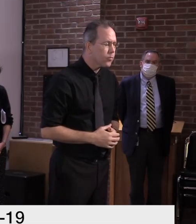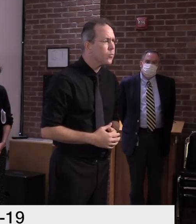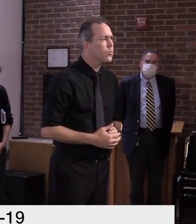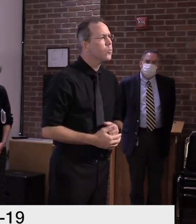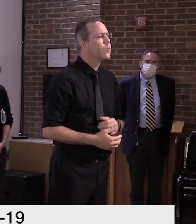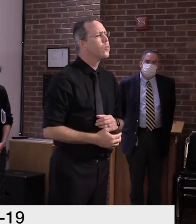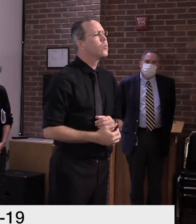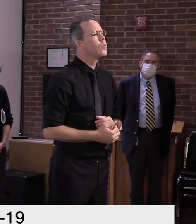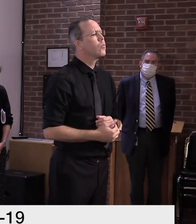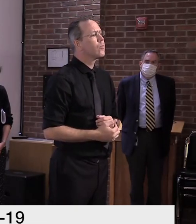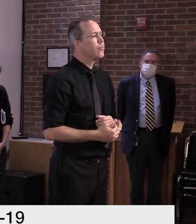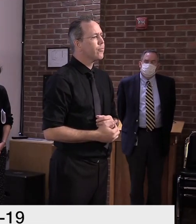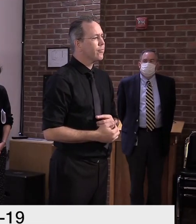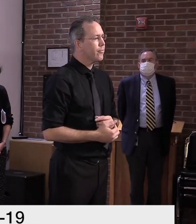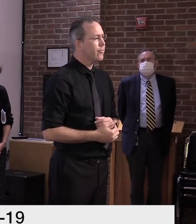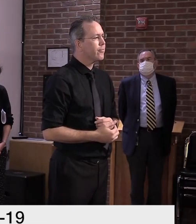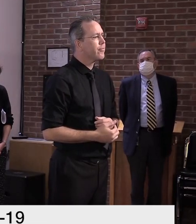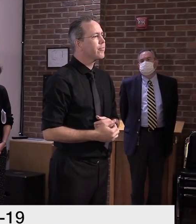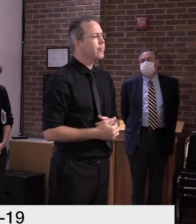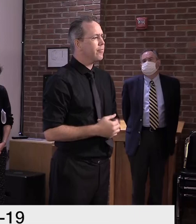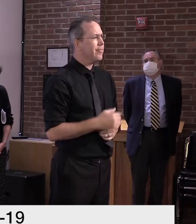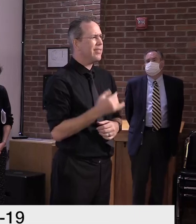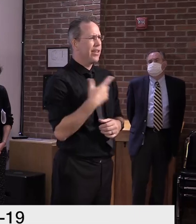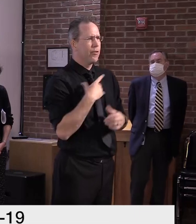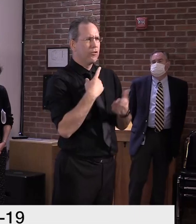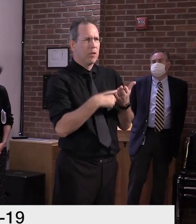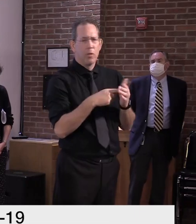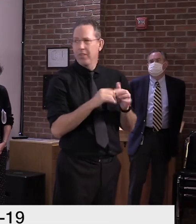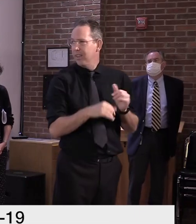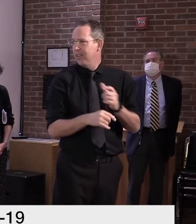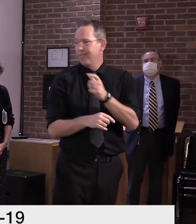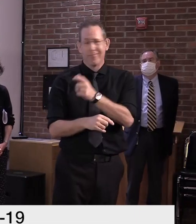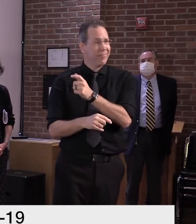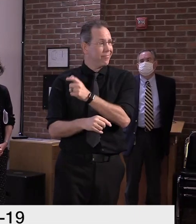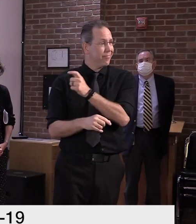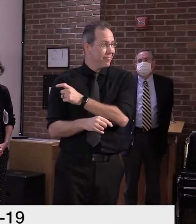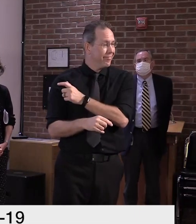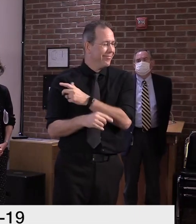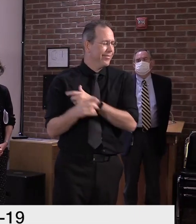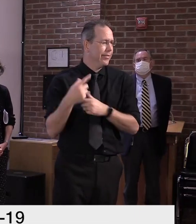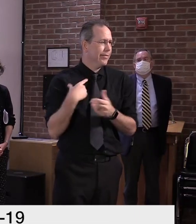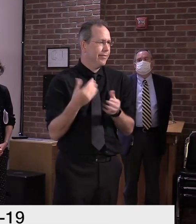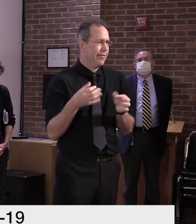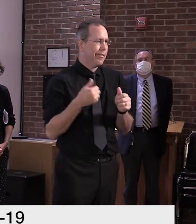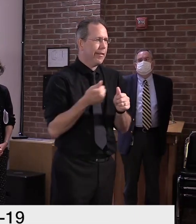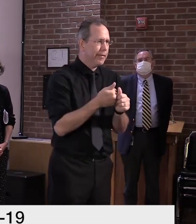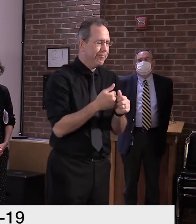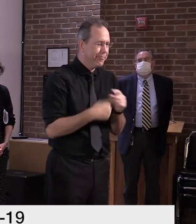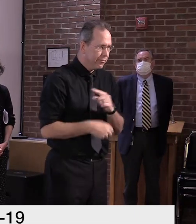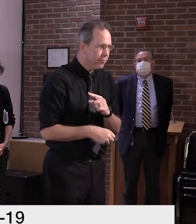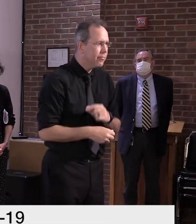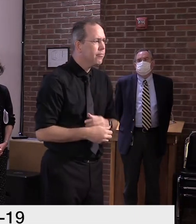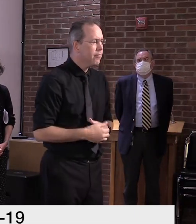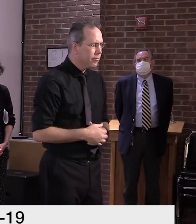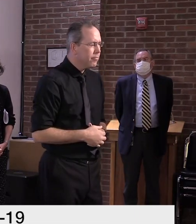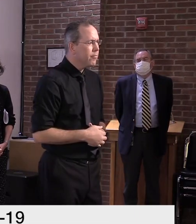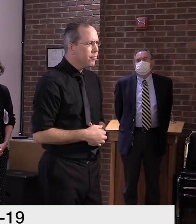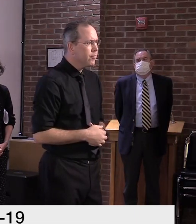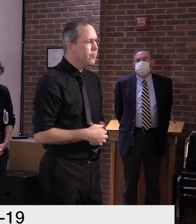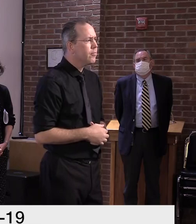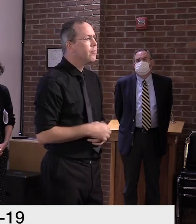up with some of the other approaches taken in the region and across the globe as well. We applied the metrics that New York,